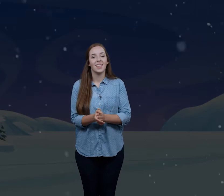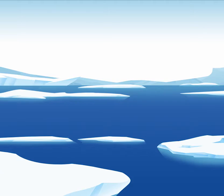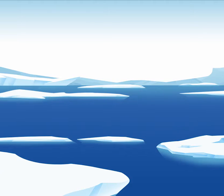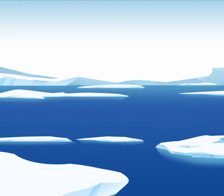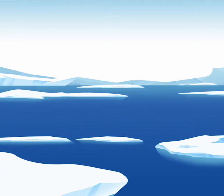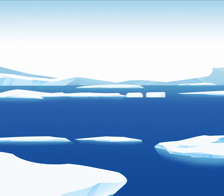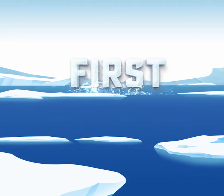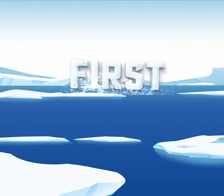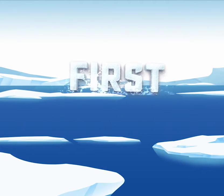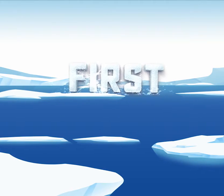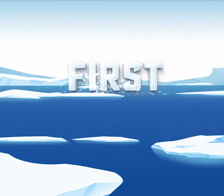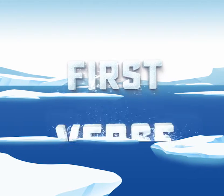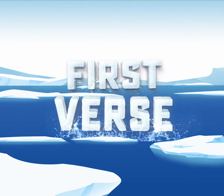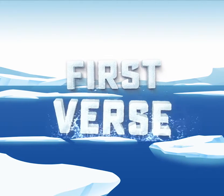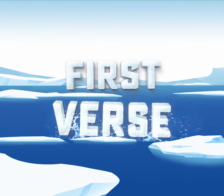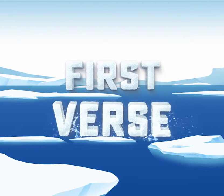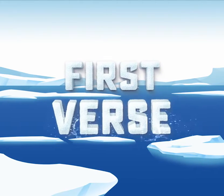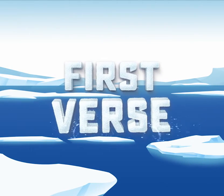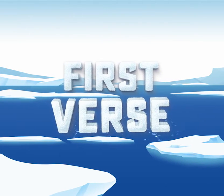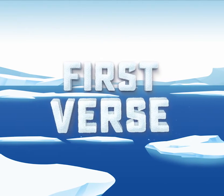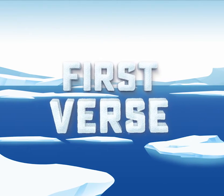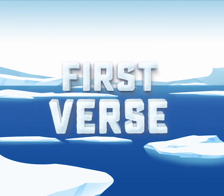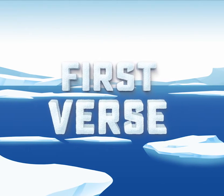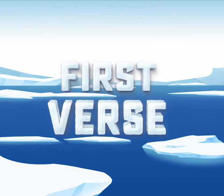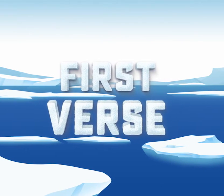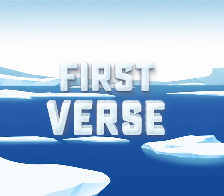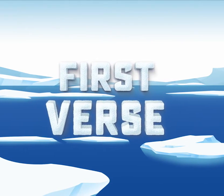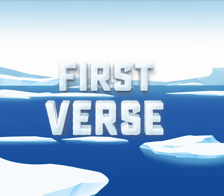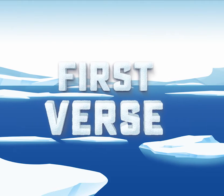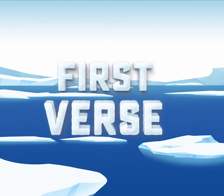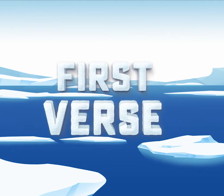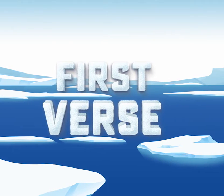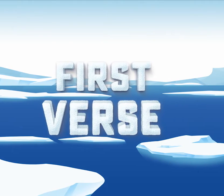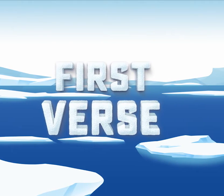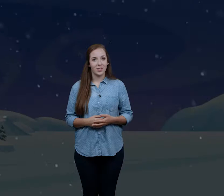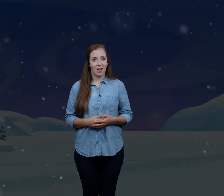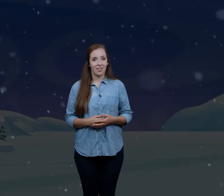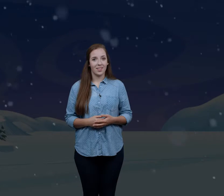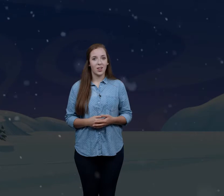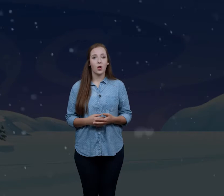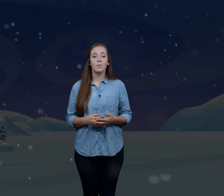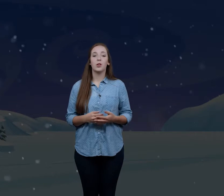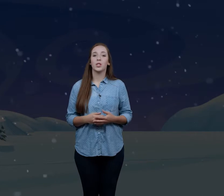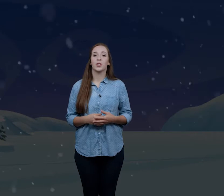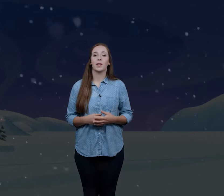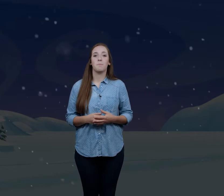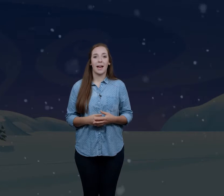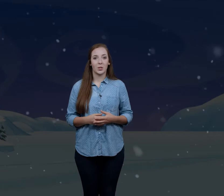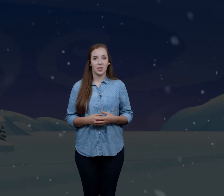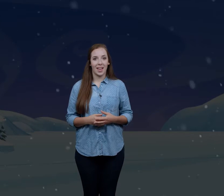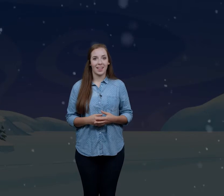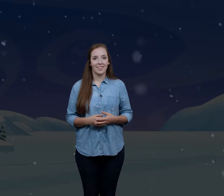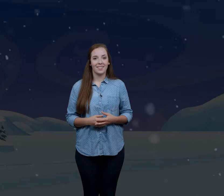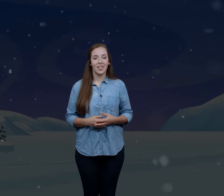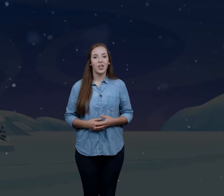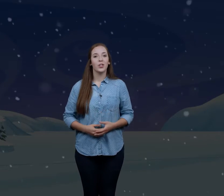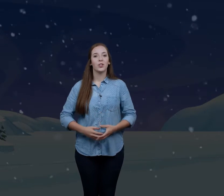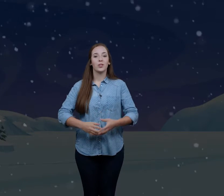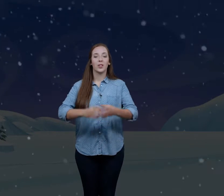Then you're going to get into the actual song. There's a beat that you'll notice that goes throughout the whole song, and all the motions are going to match with that. So you start